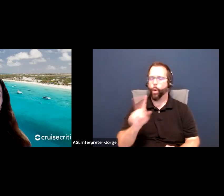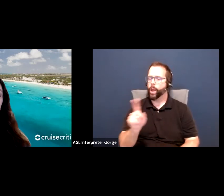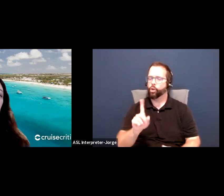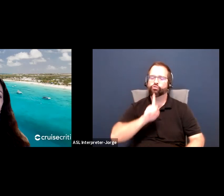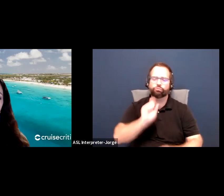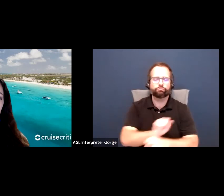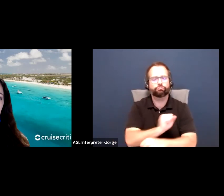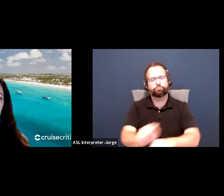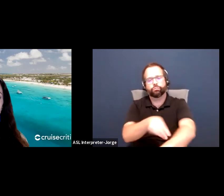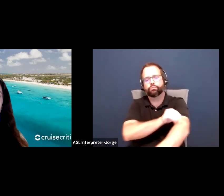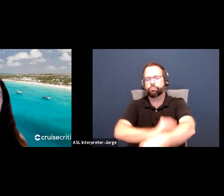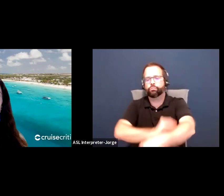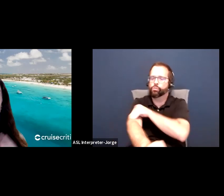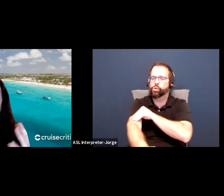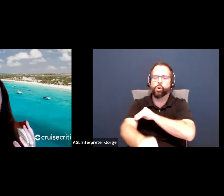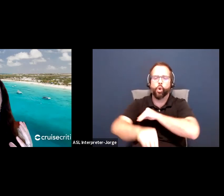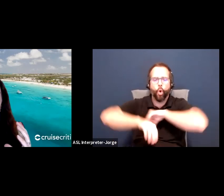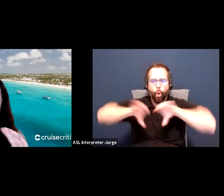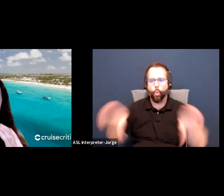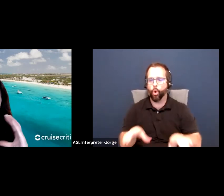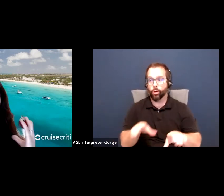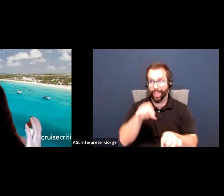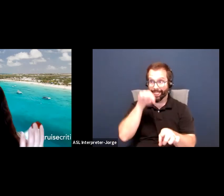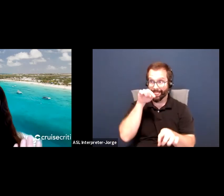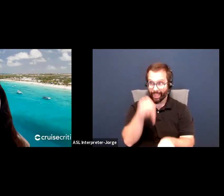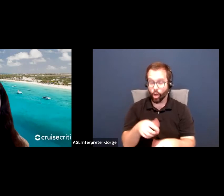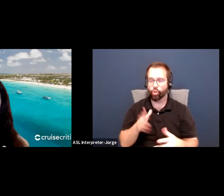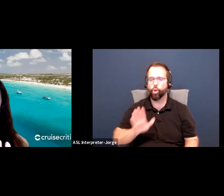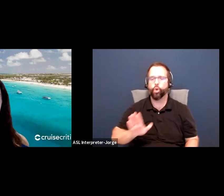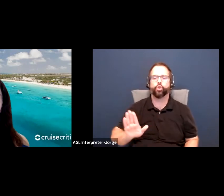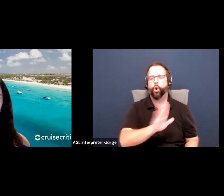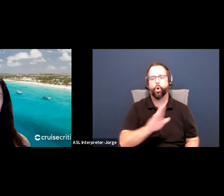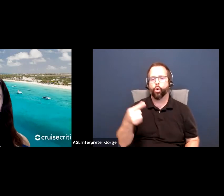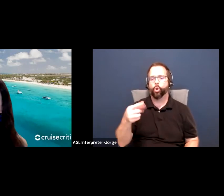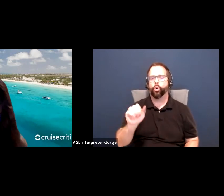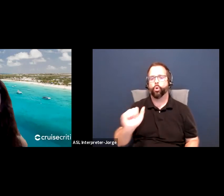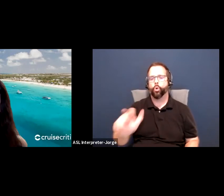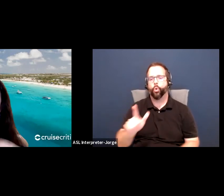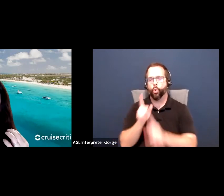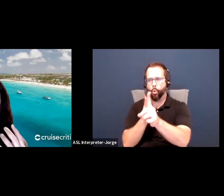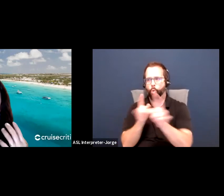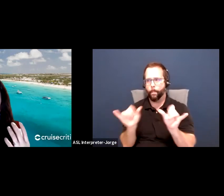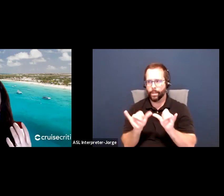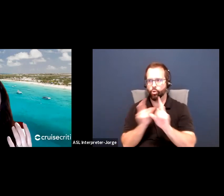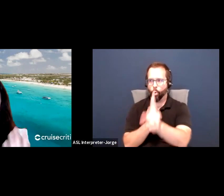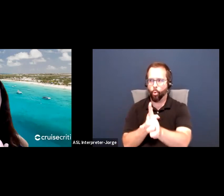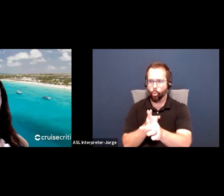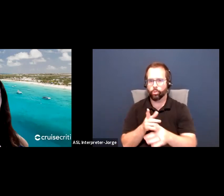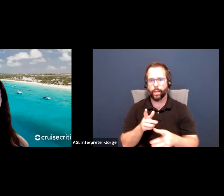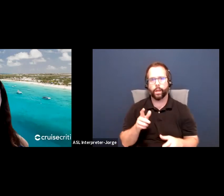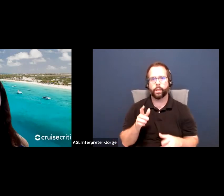It's your goals. These are the things that a strategic plan really rallies behind and